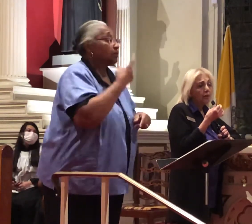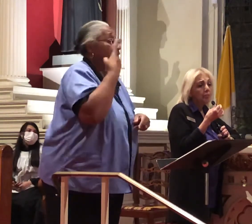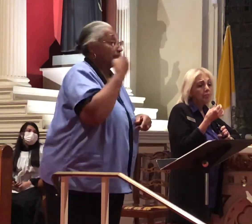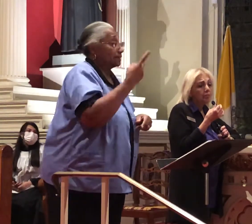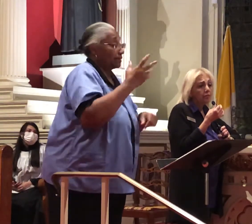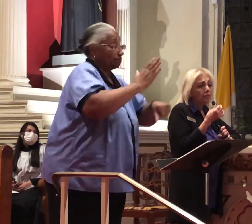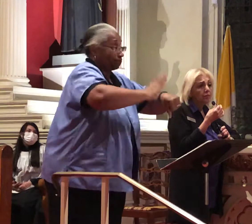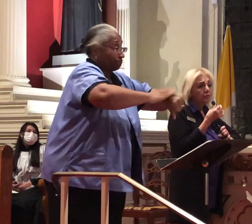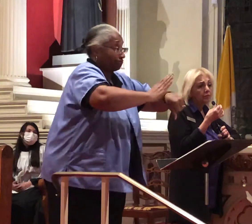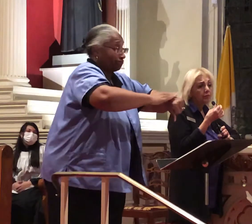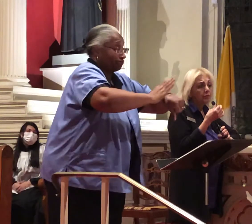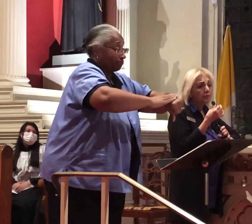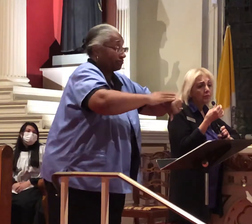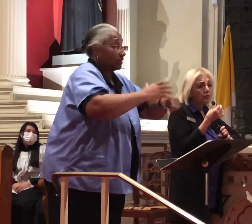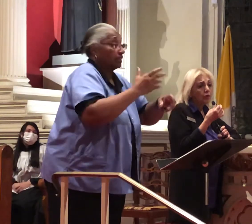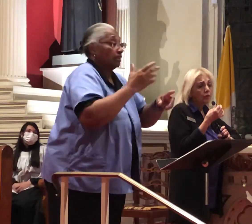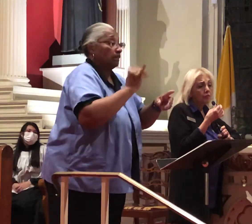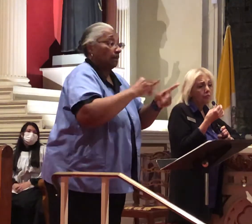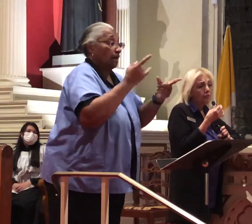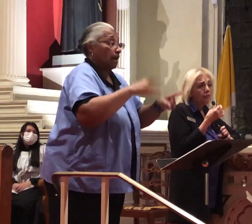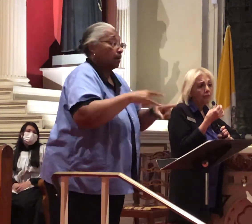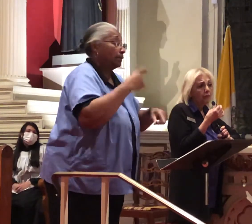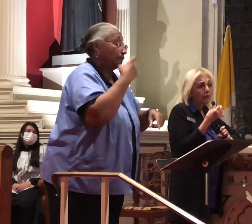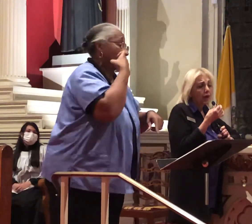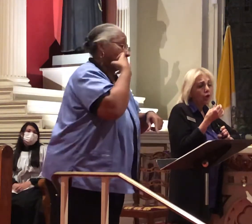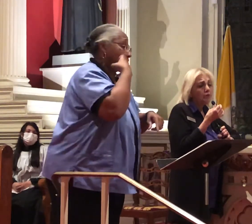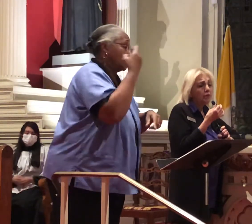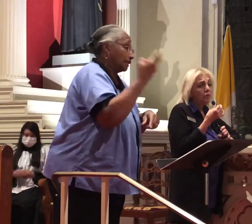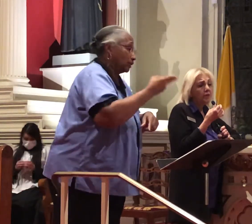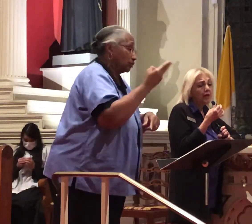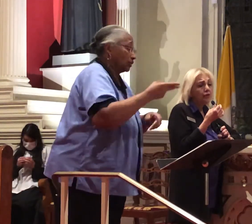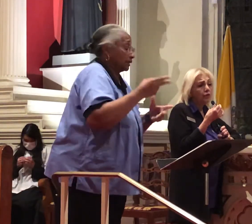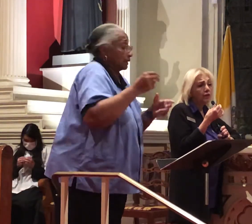in recent history of nuclear war